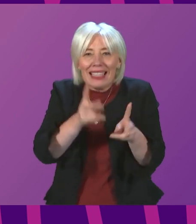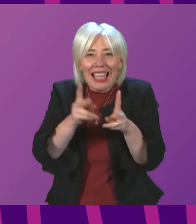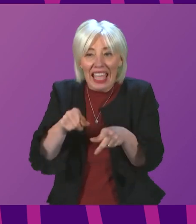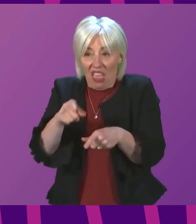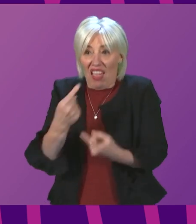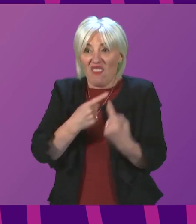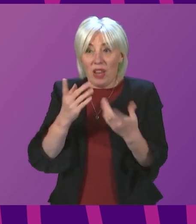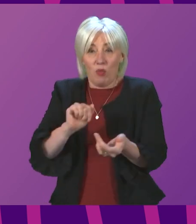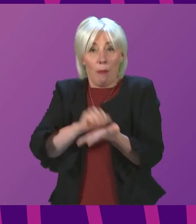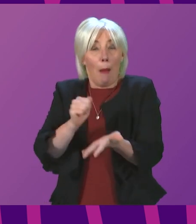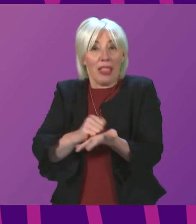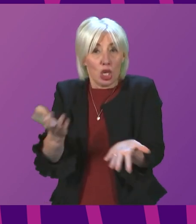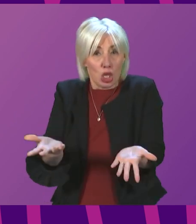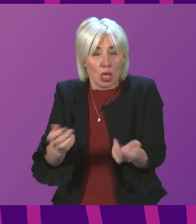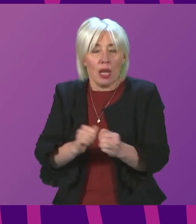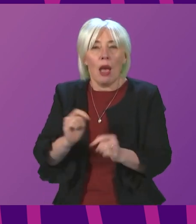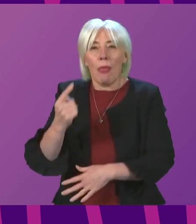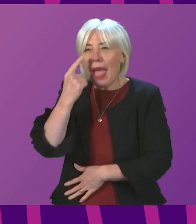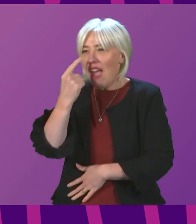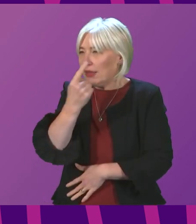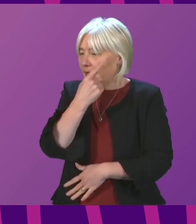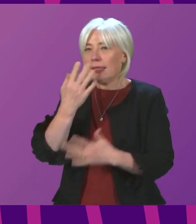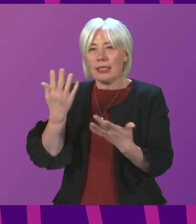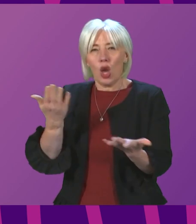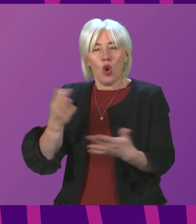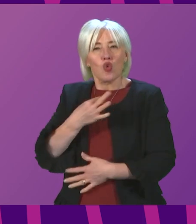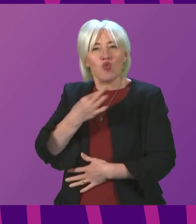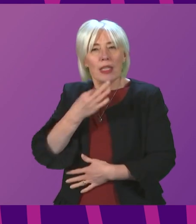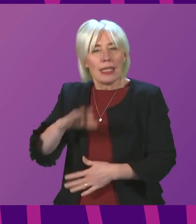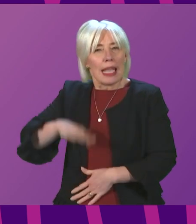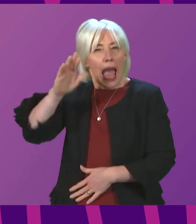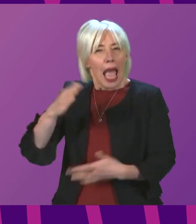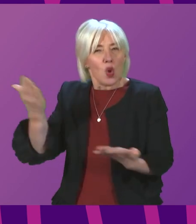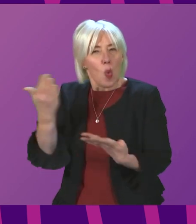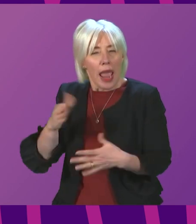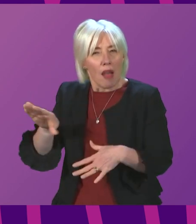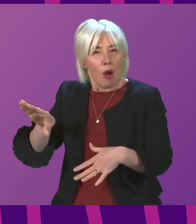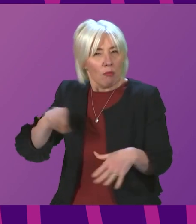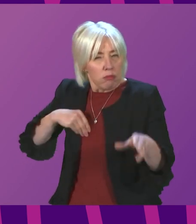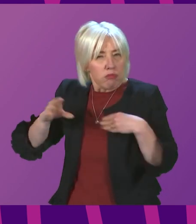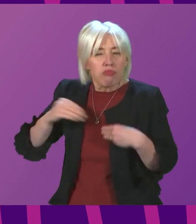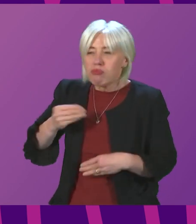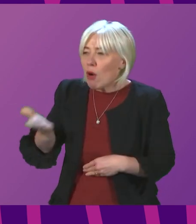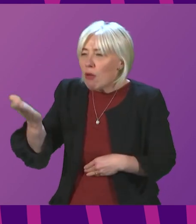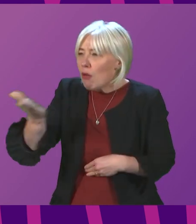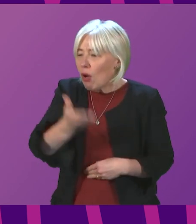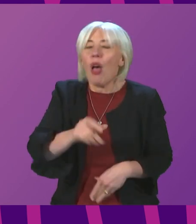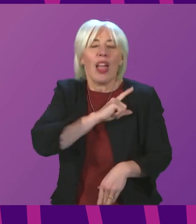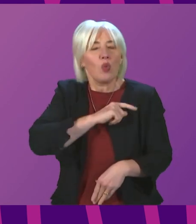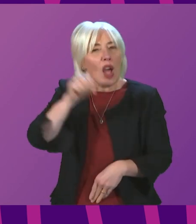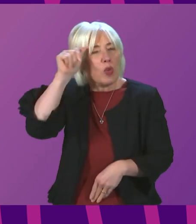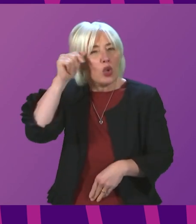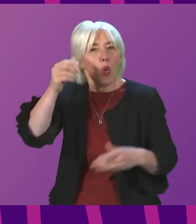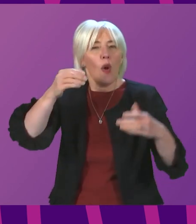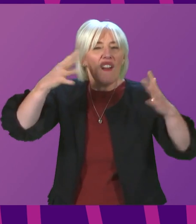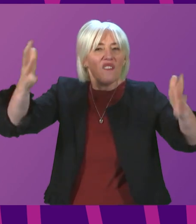we publish. The evidence is where are the risks highest in terms of transmission. And we know that's where ventilation is most